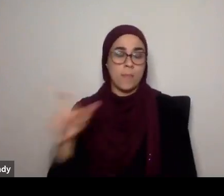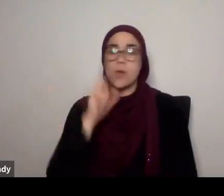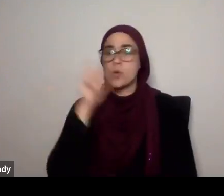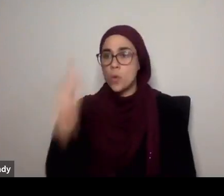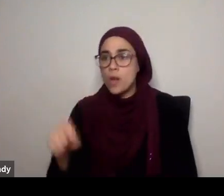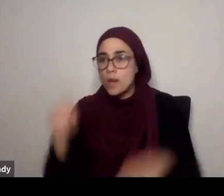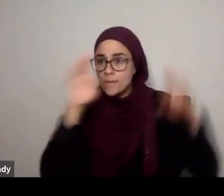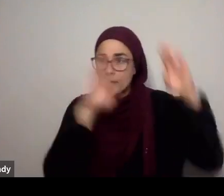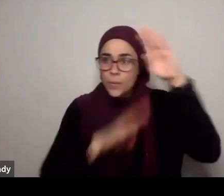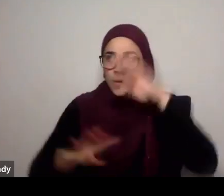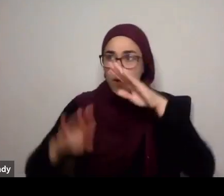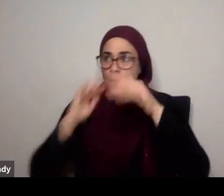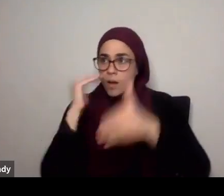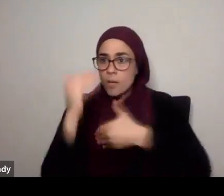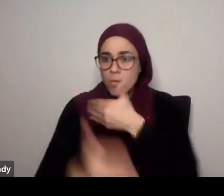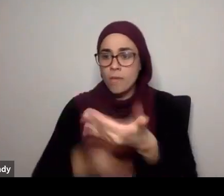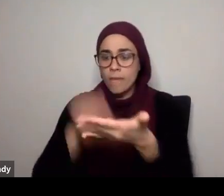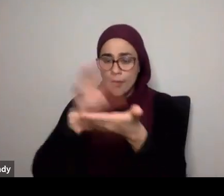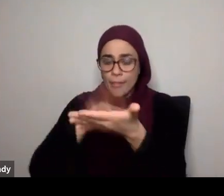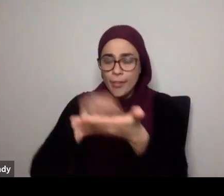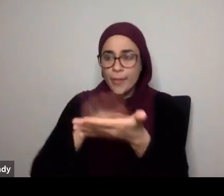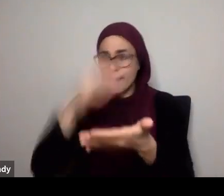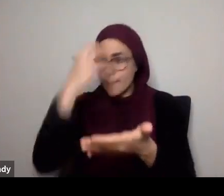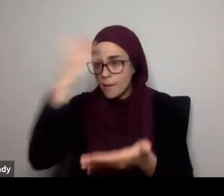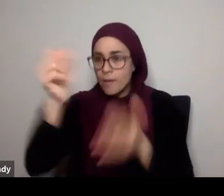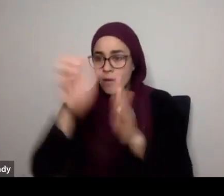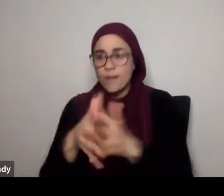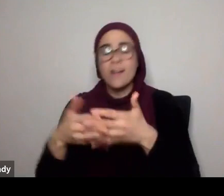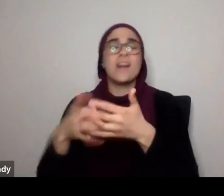seeking that, it'll become, available, and easy for you,